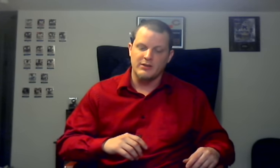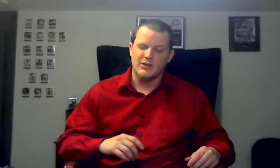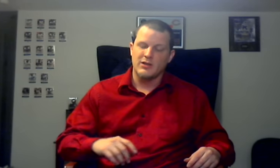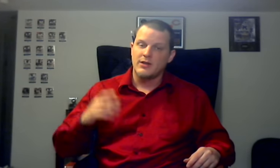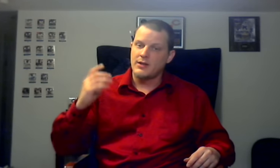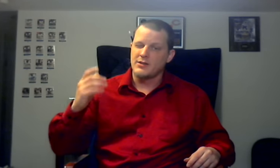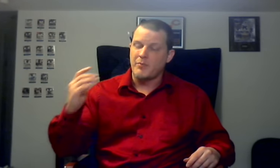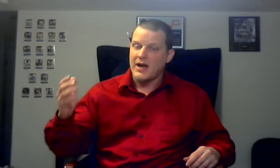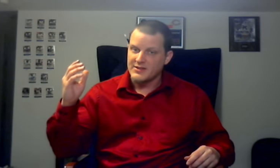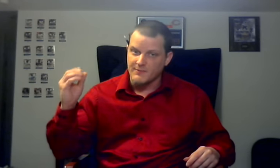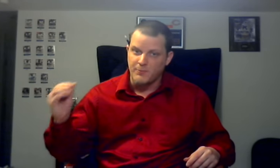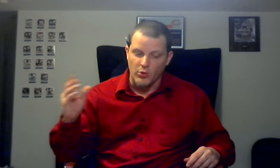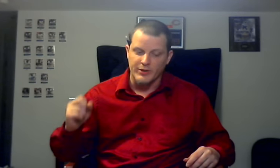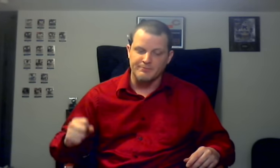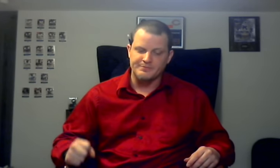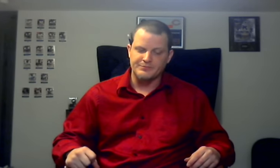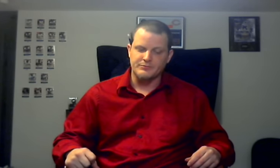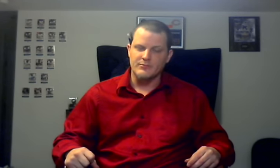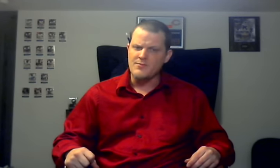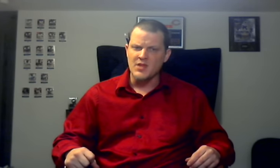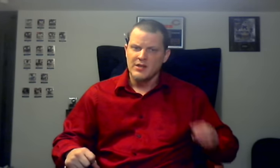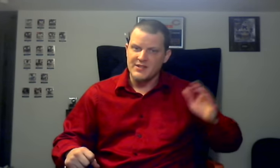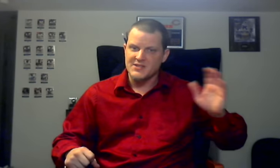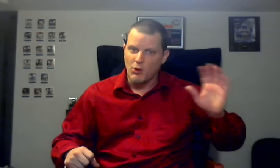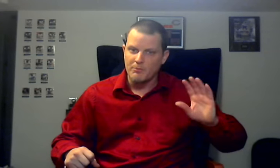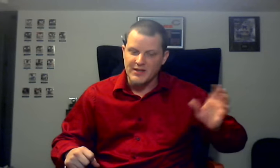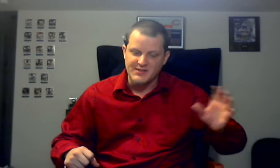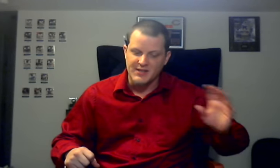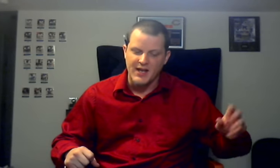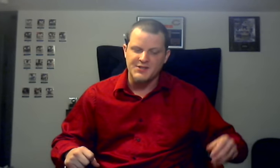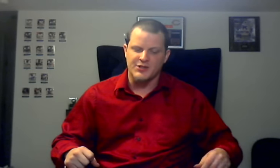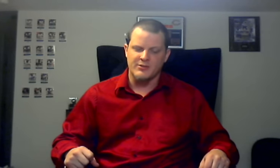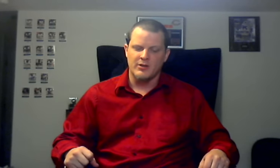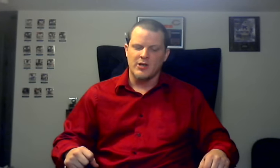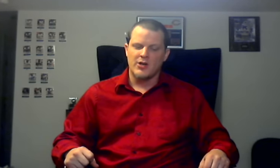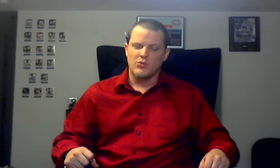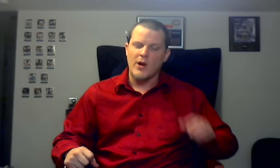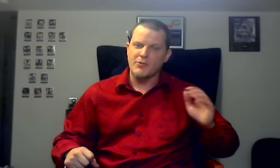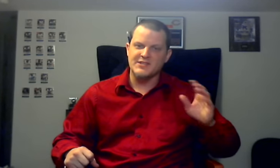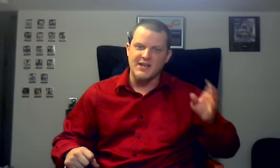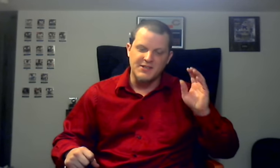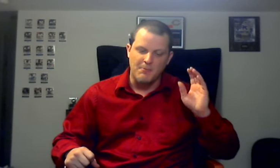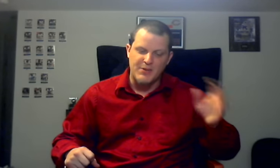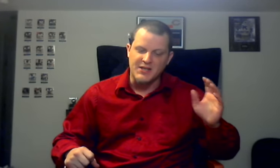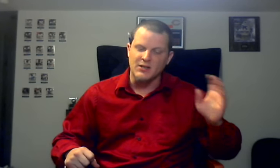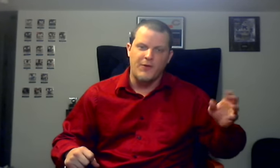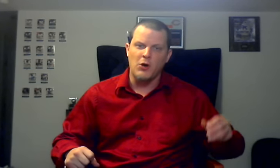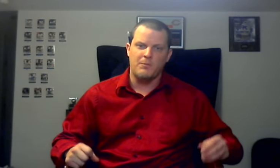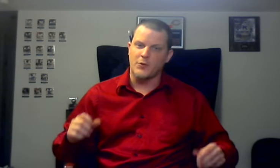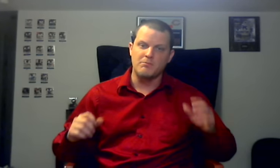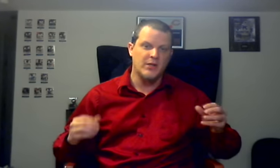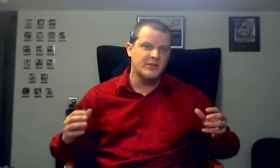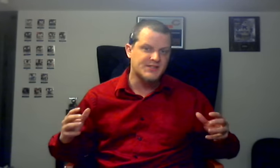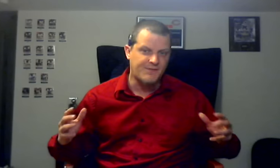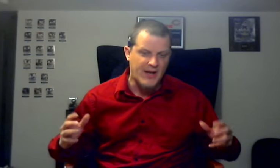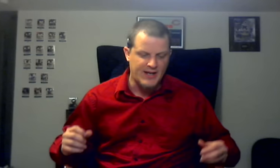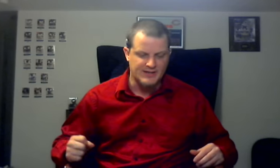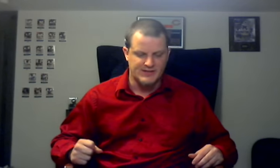and the bonds of boredom. This momentous occasion represented a beacon of hope for millions of fans.